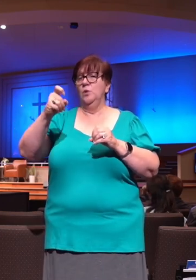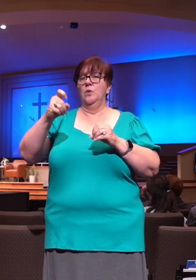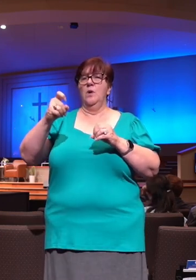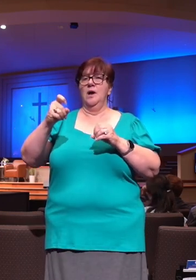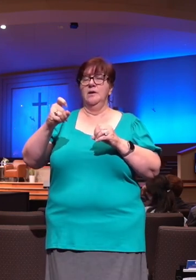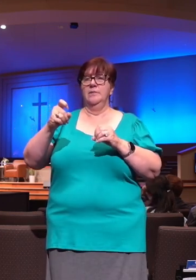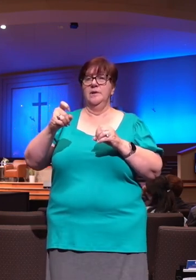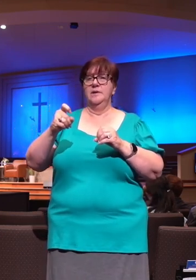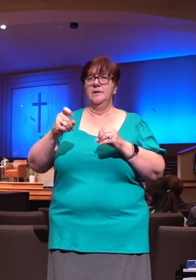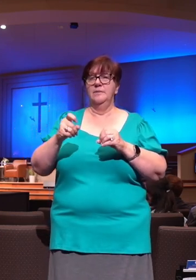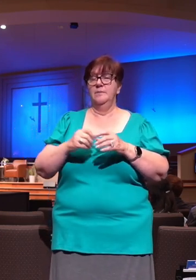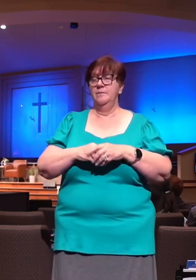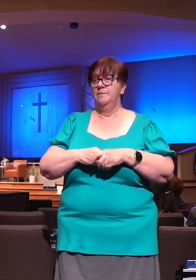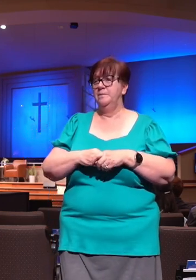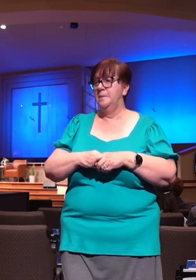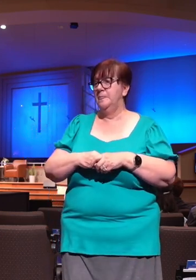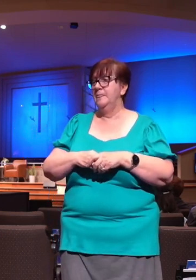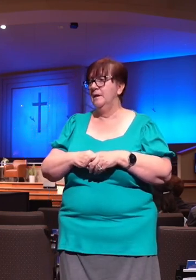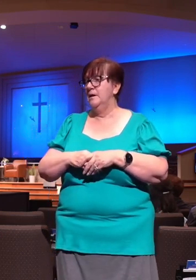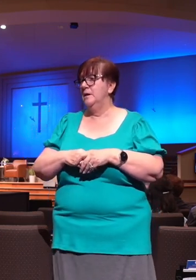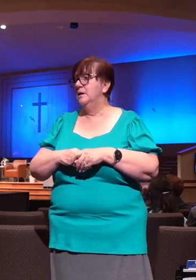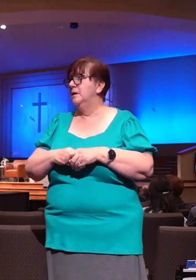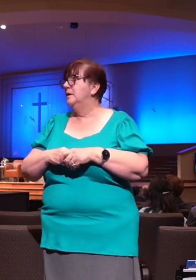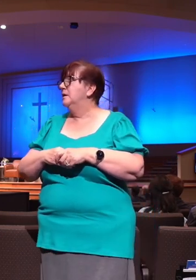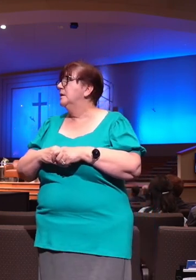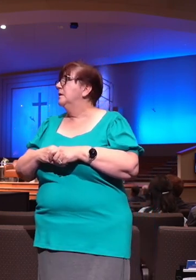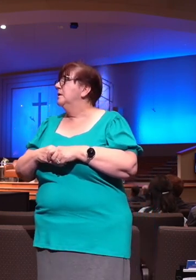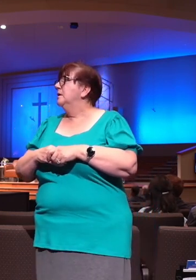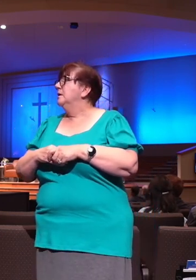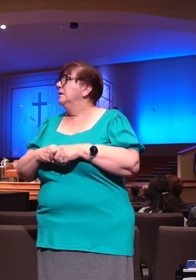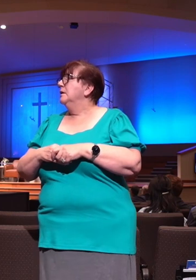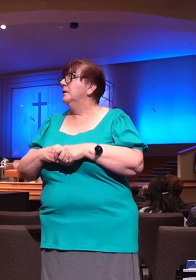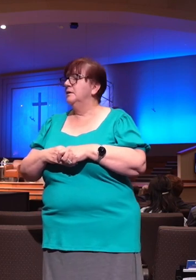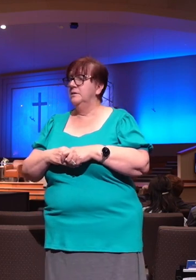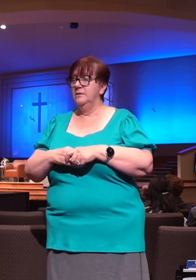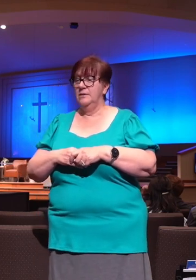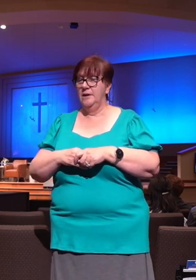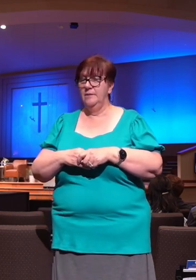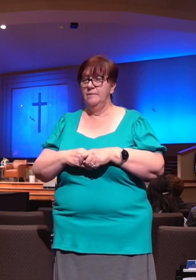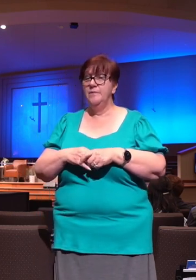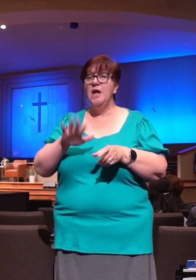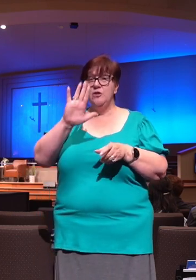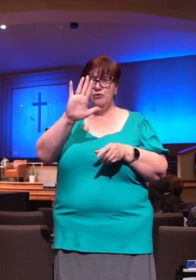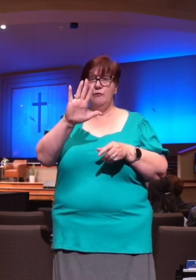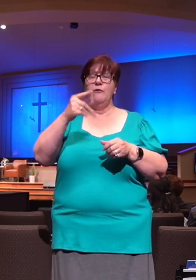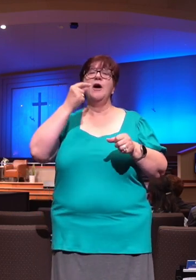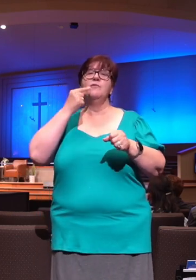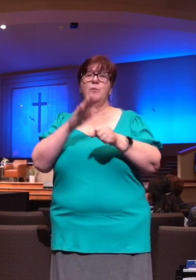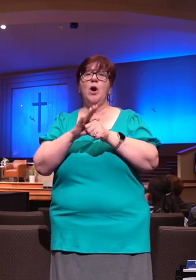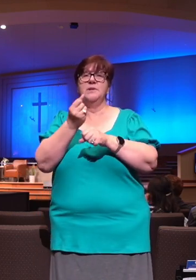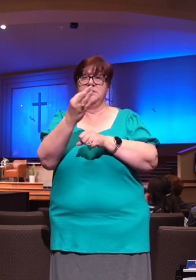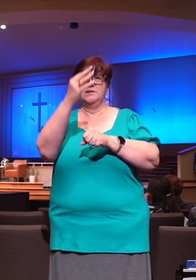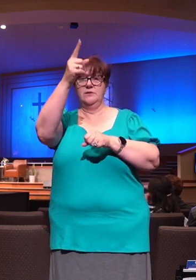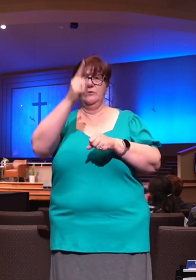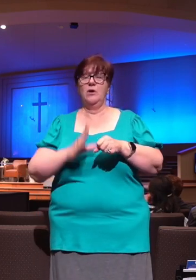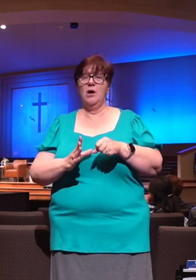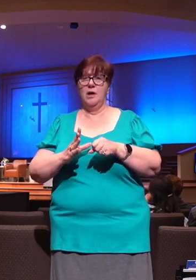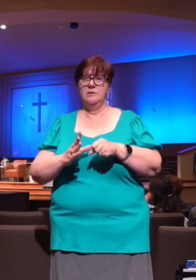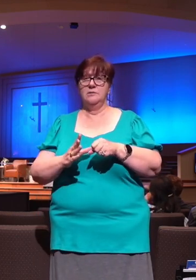a little detour. You guys okay for like a few minute detour about the promises of God? These are five promises of God with no strings attached, with